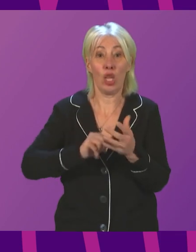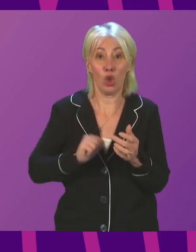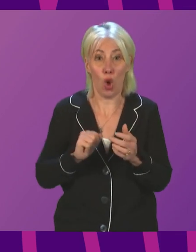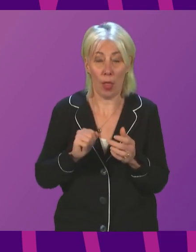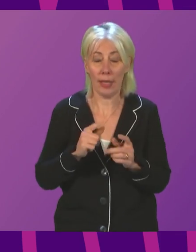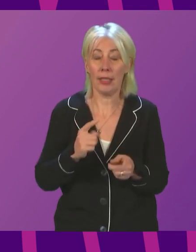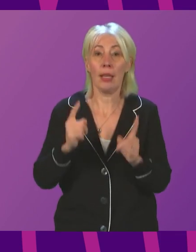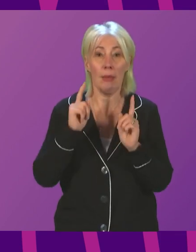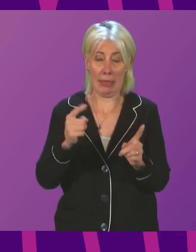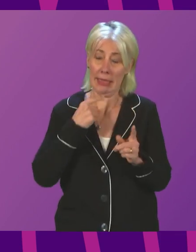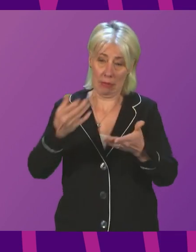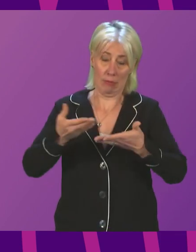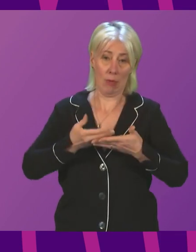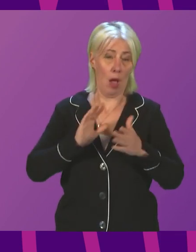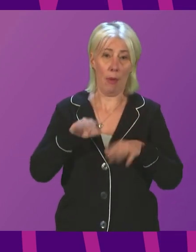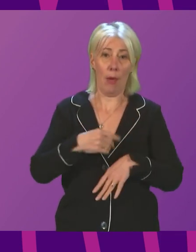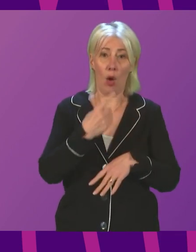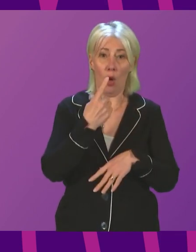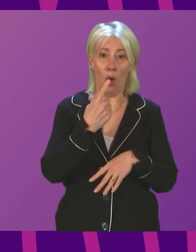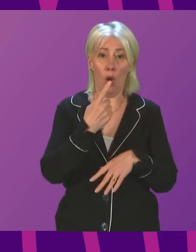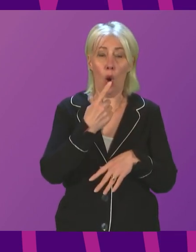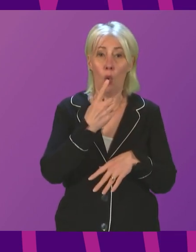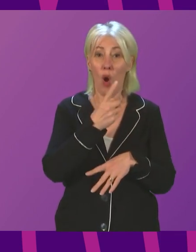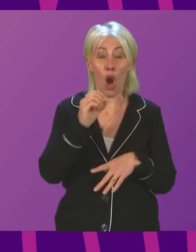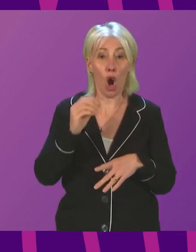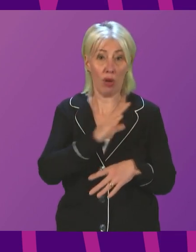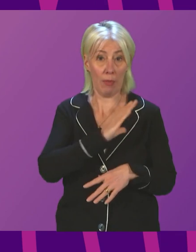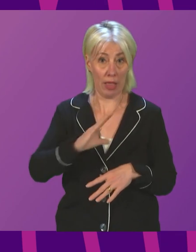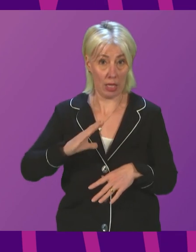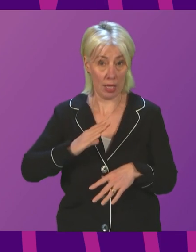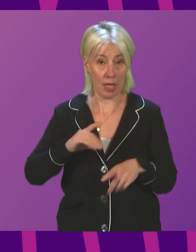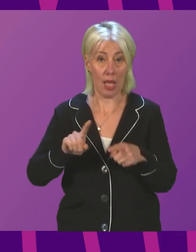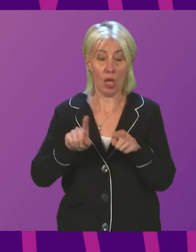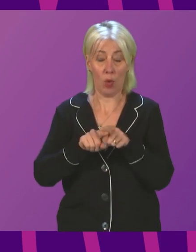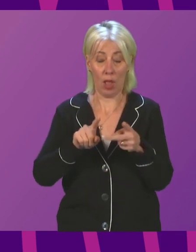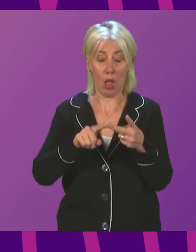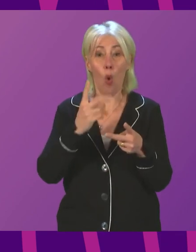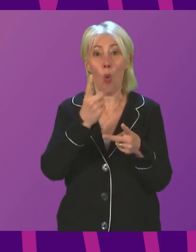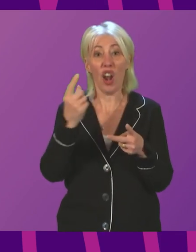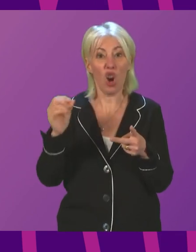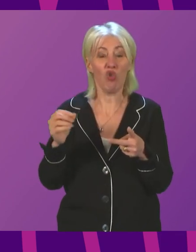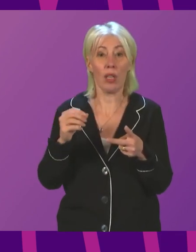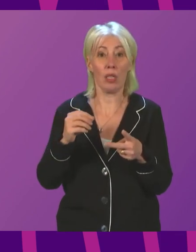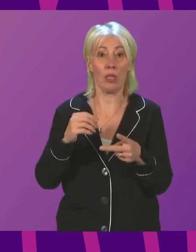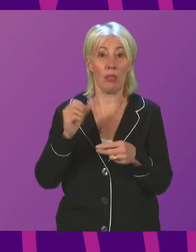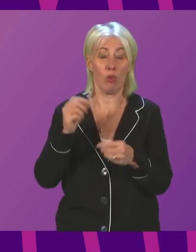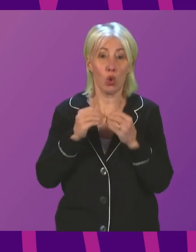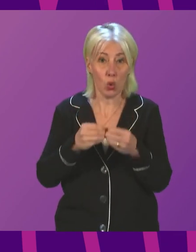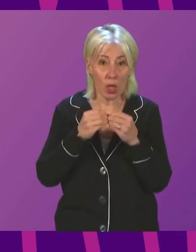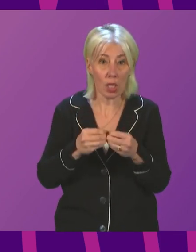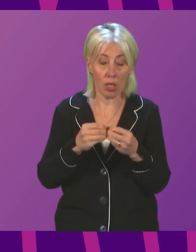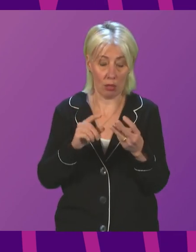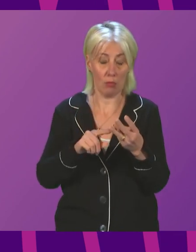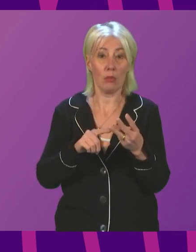including but not limited to, over 100 military personnel, around 100 second-year paramedic students, the Scottish Fire and Rescue Service